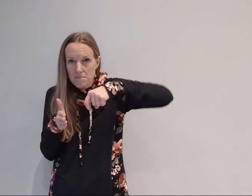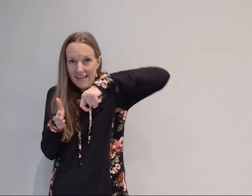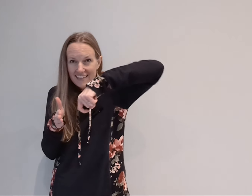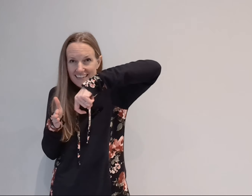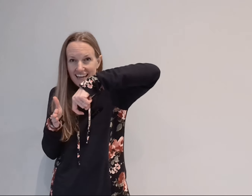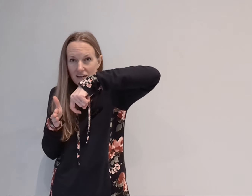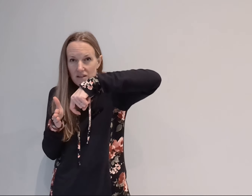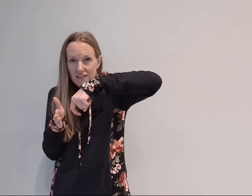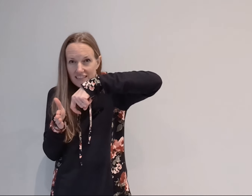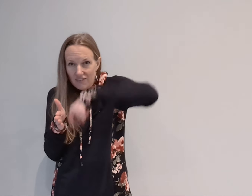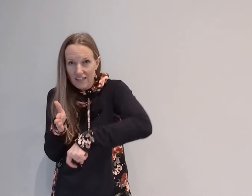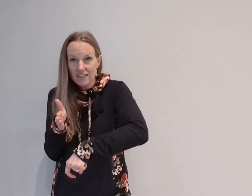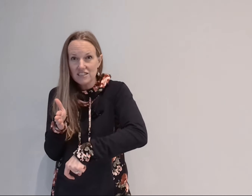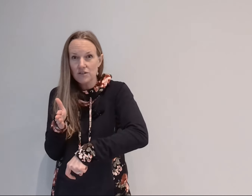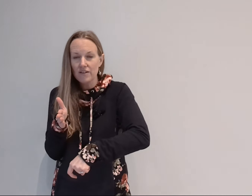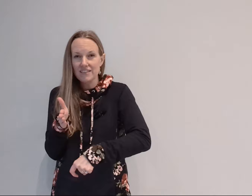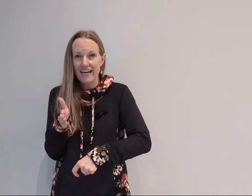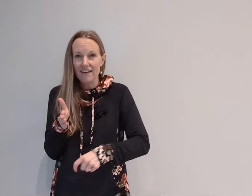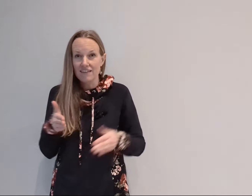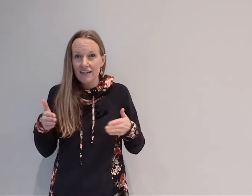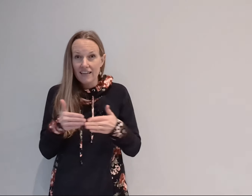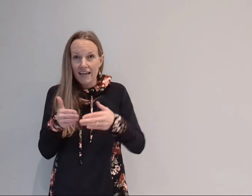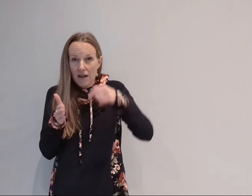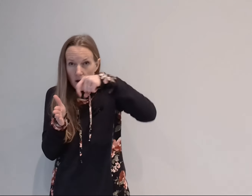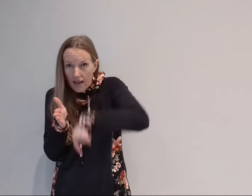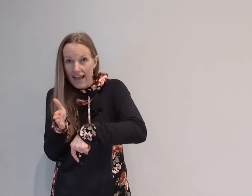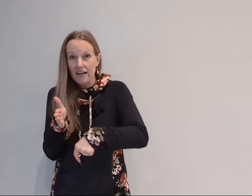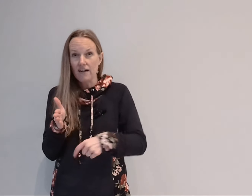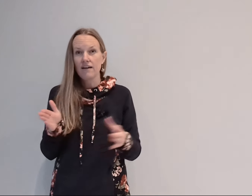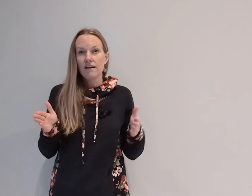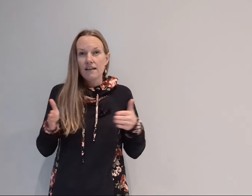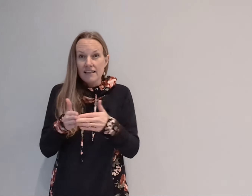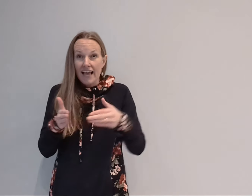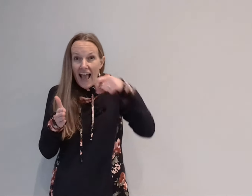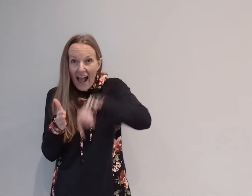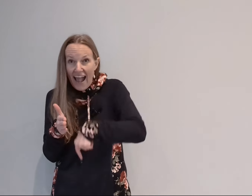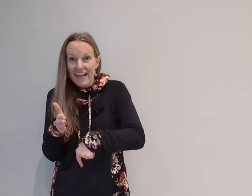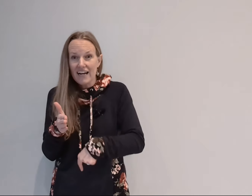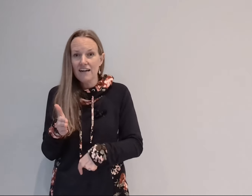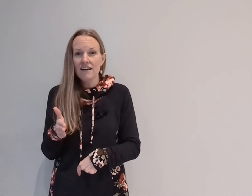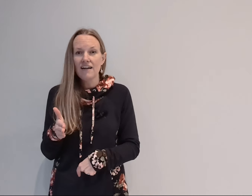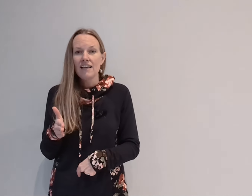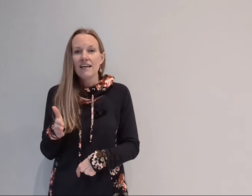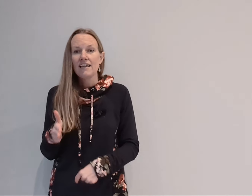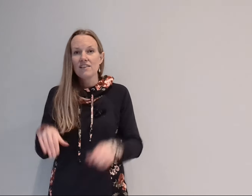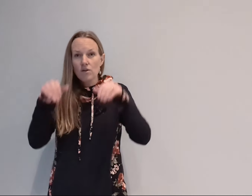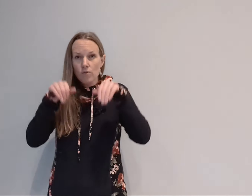make like an anchor with your index finger and show it going down okay anchor the anchor in the